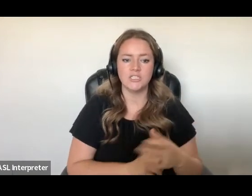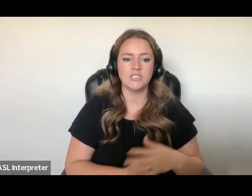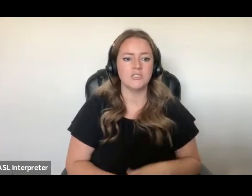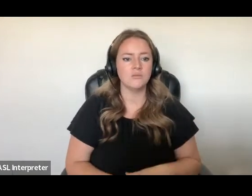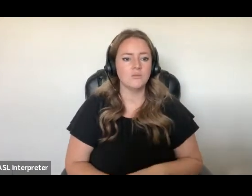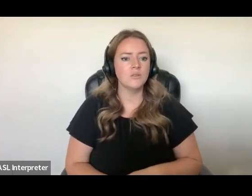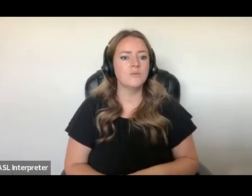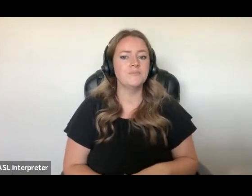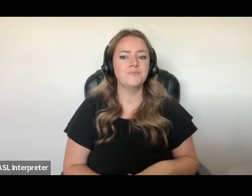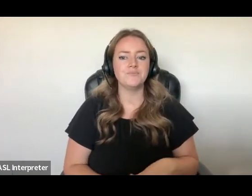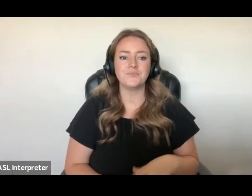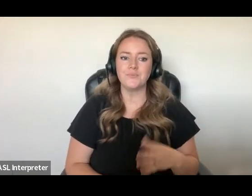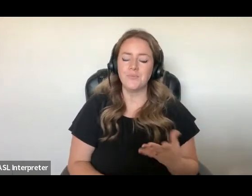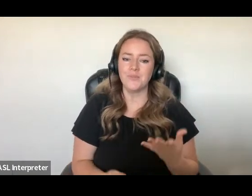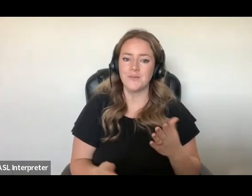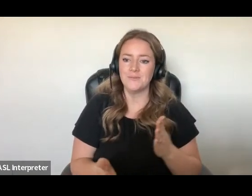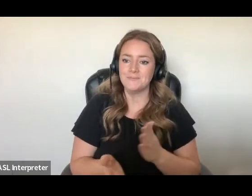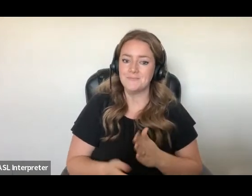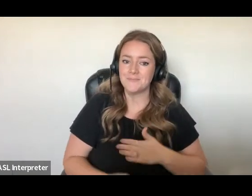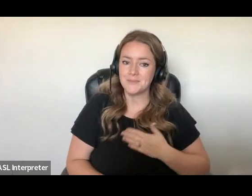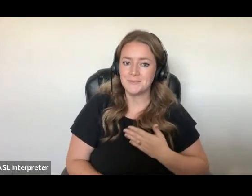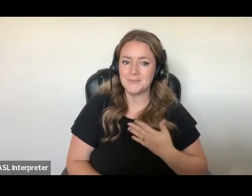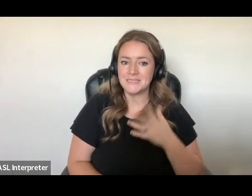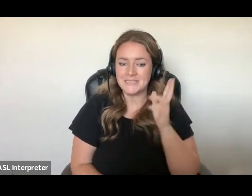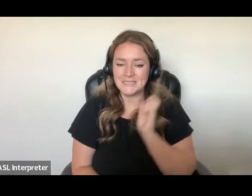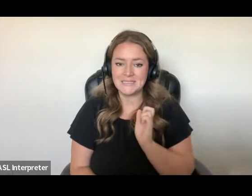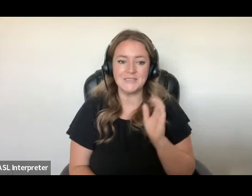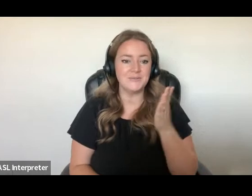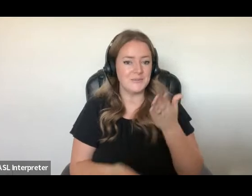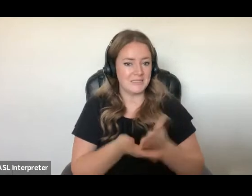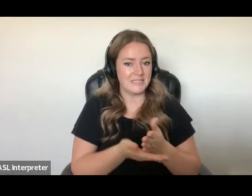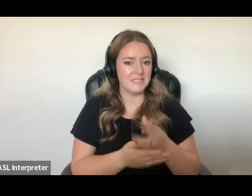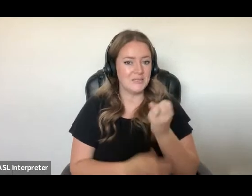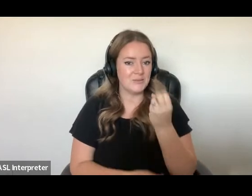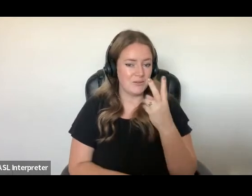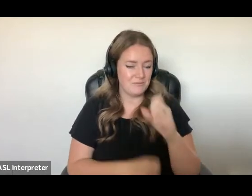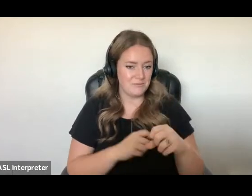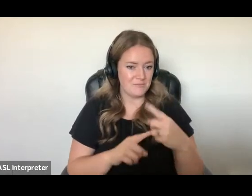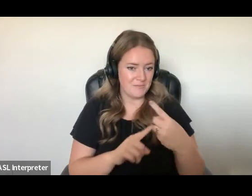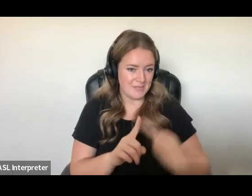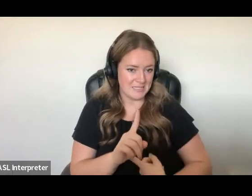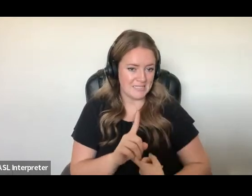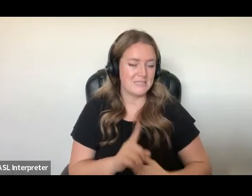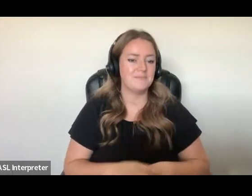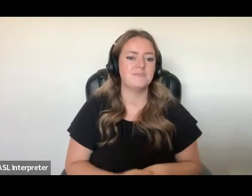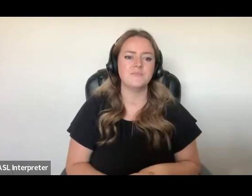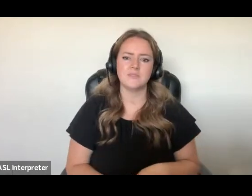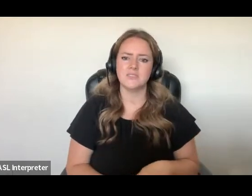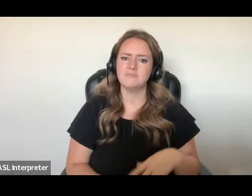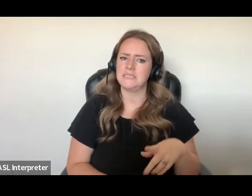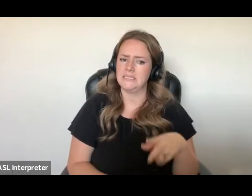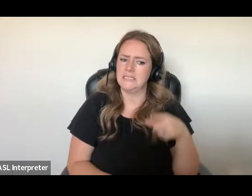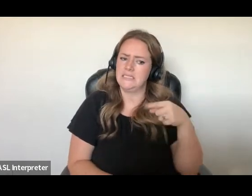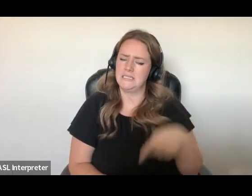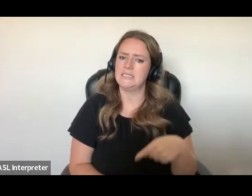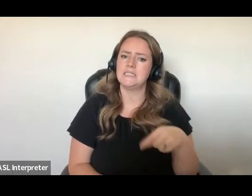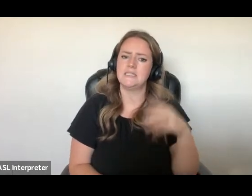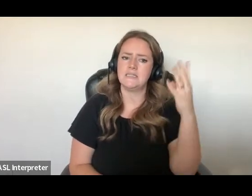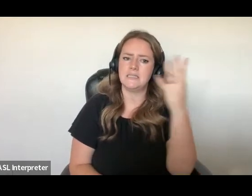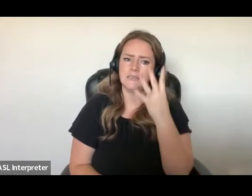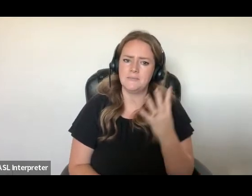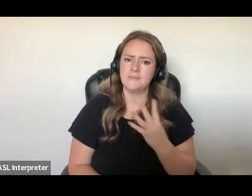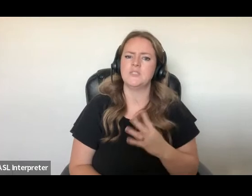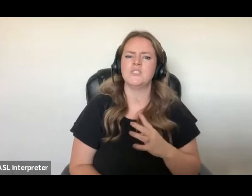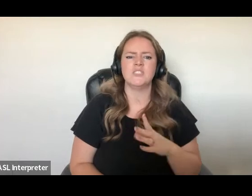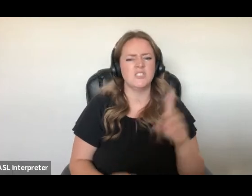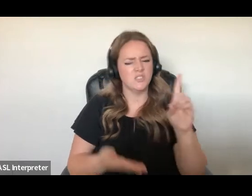within 12 months. This is a big step towards recognizing that immigration detention is discriminatory, inhumane, and contrary to both